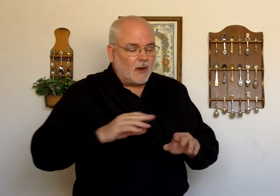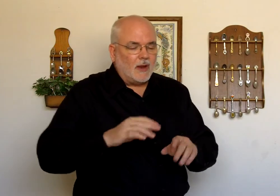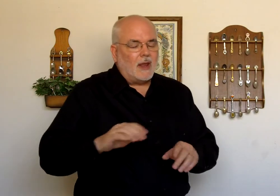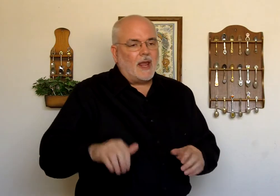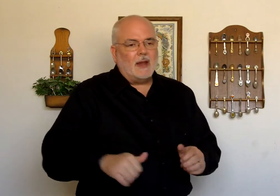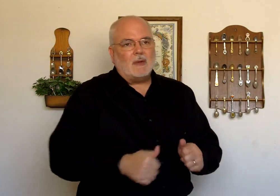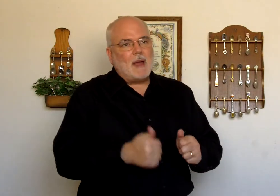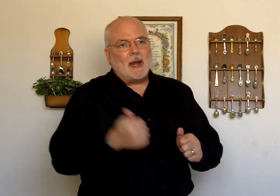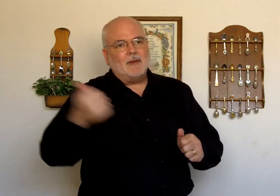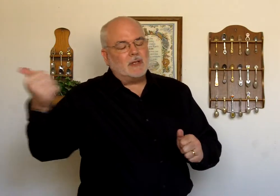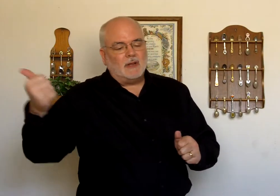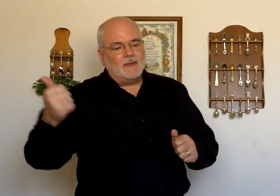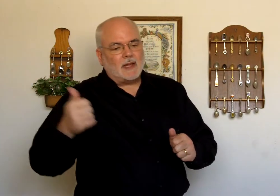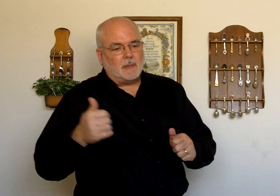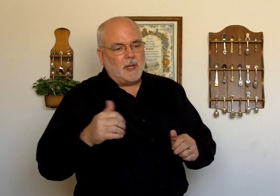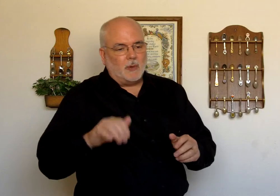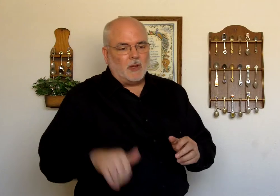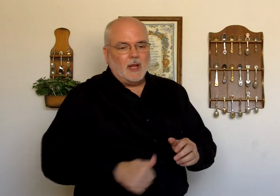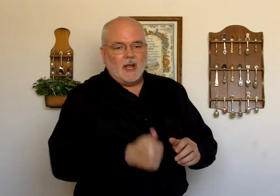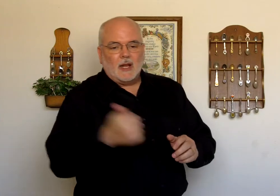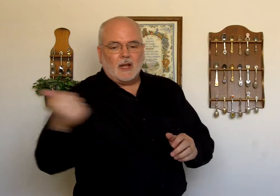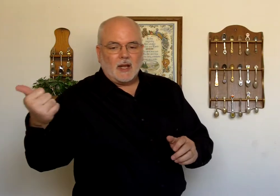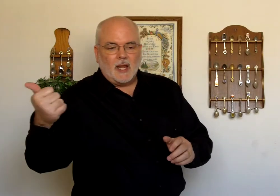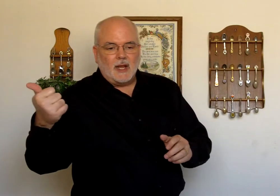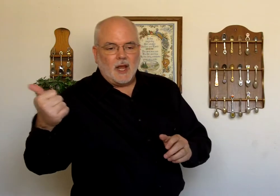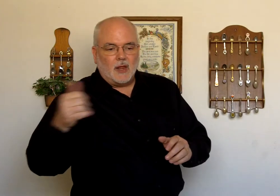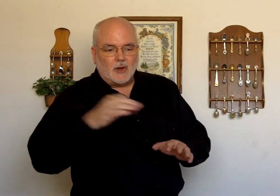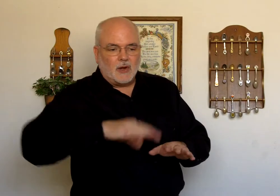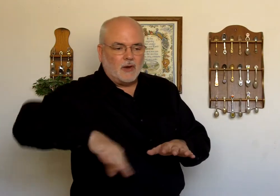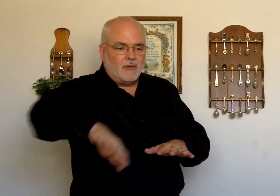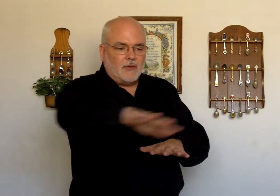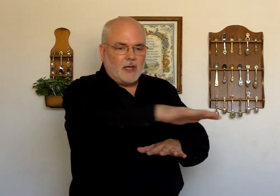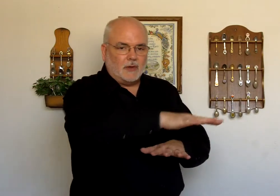And I might even leave out the people. Any other field.